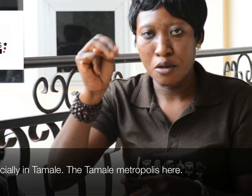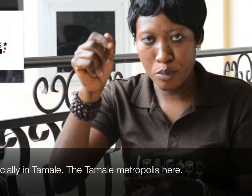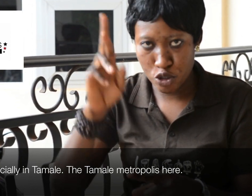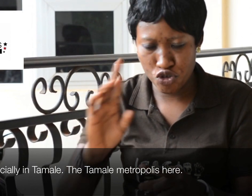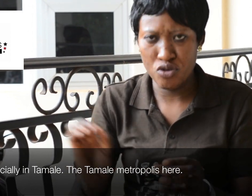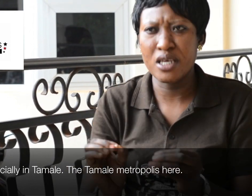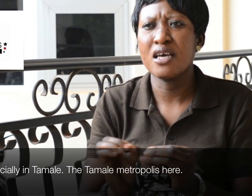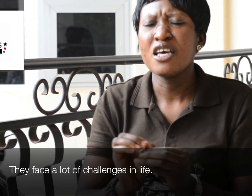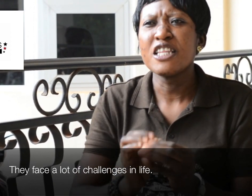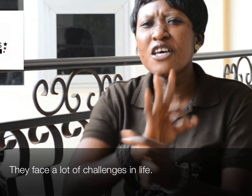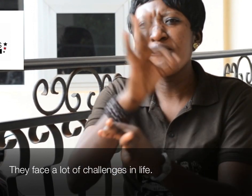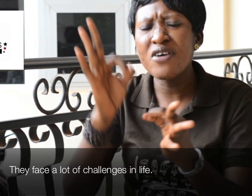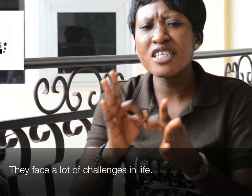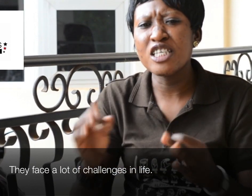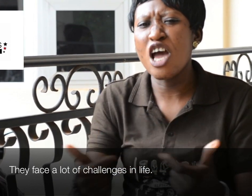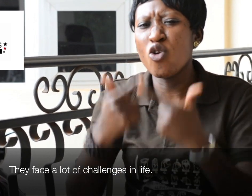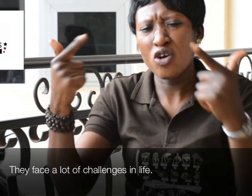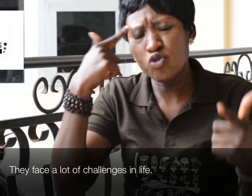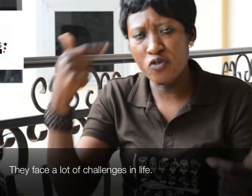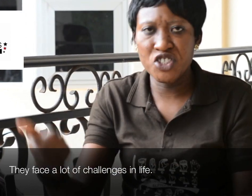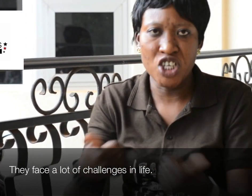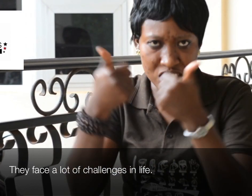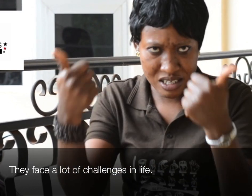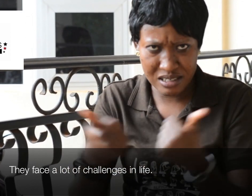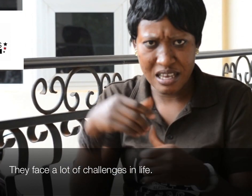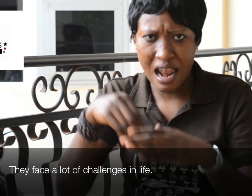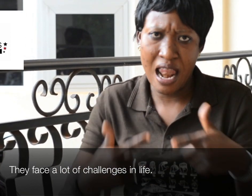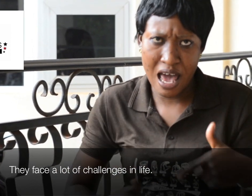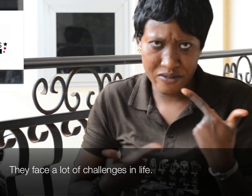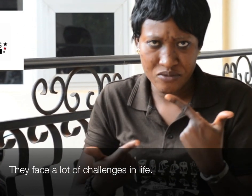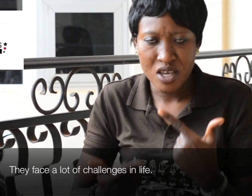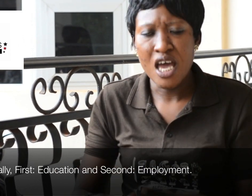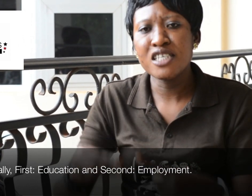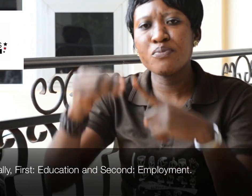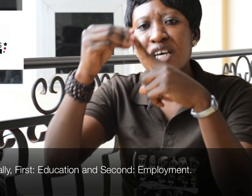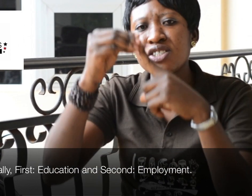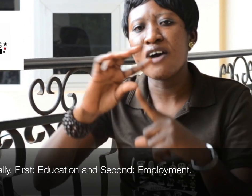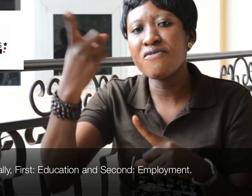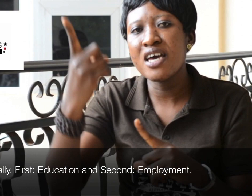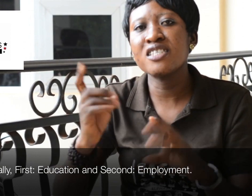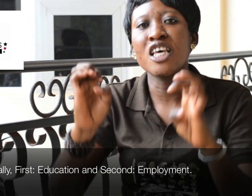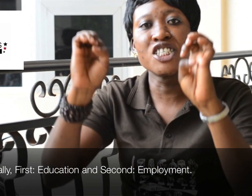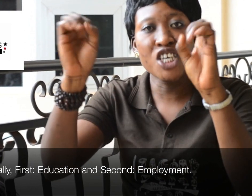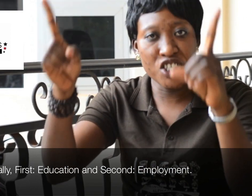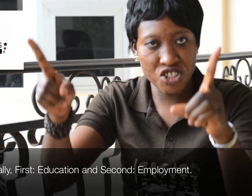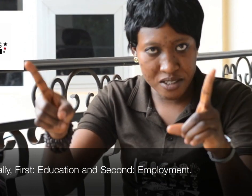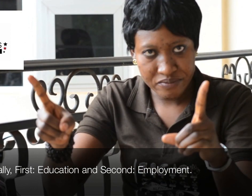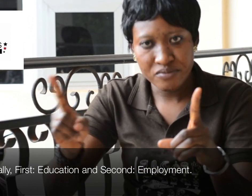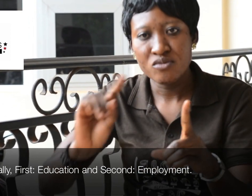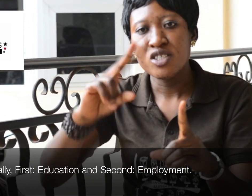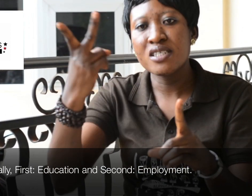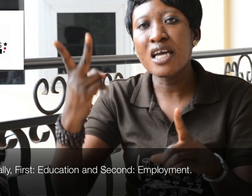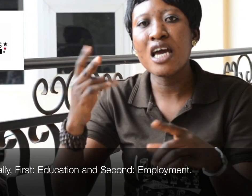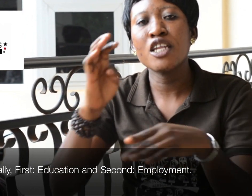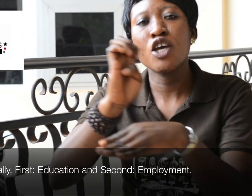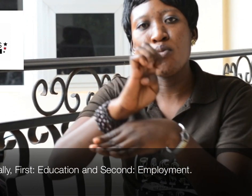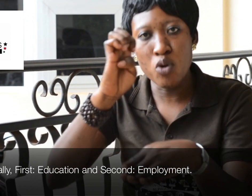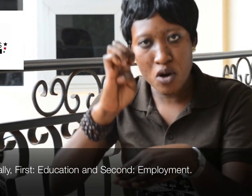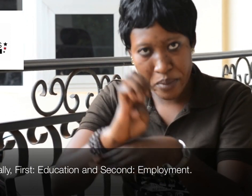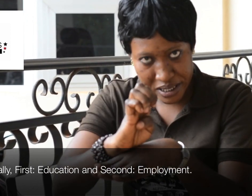Metro here. They face a lot of challenges in life, especially first education, second employment.